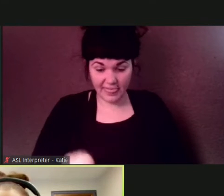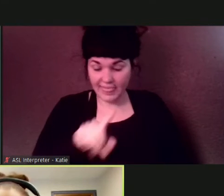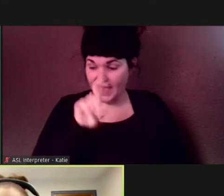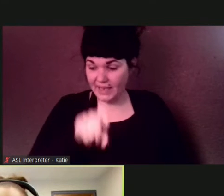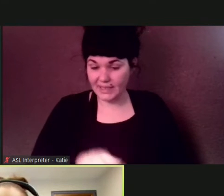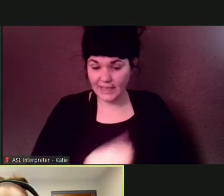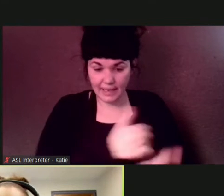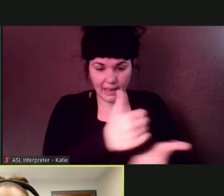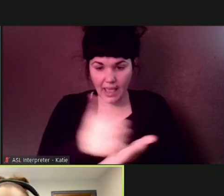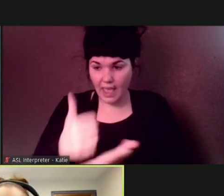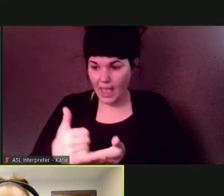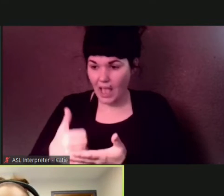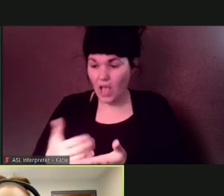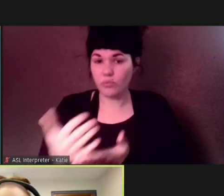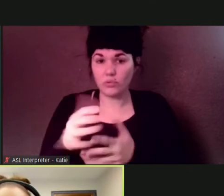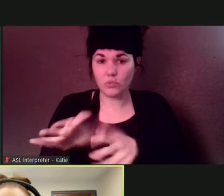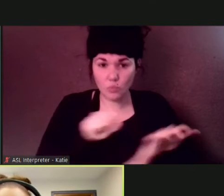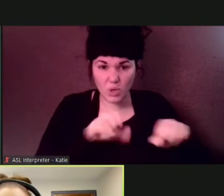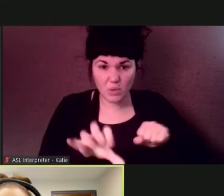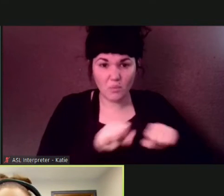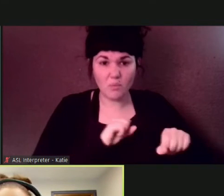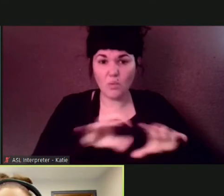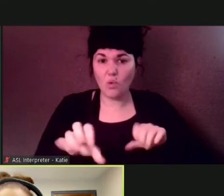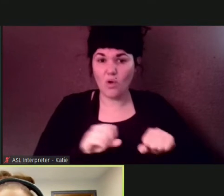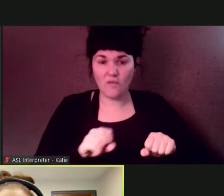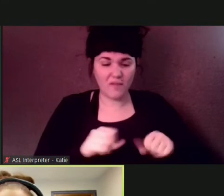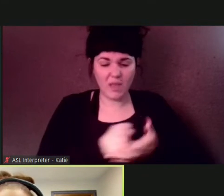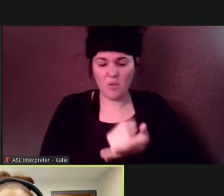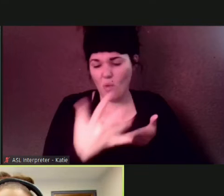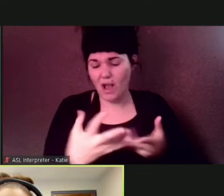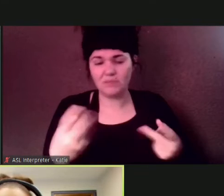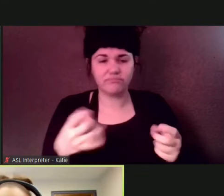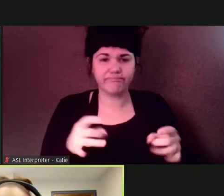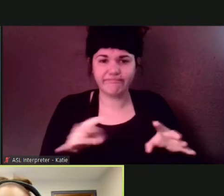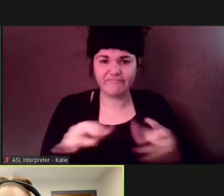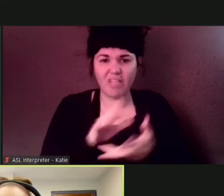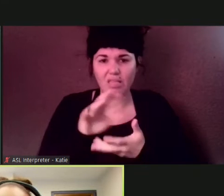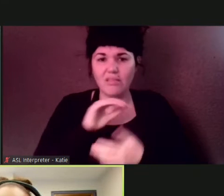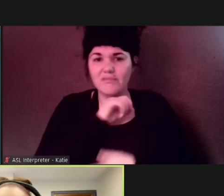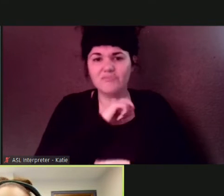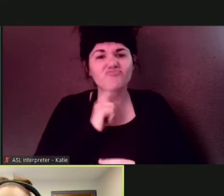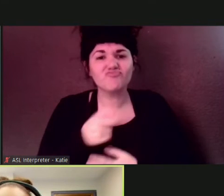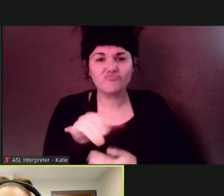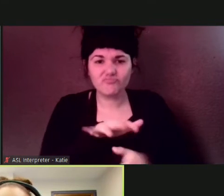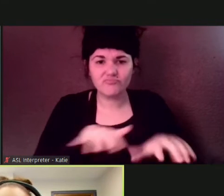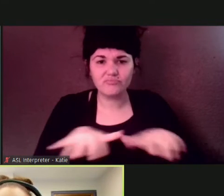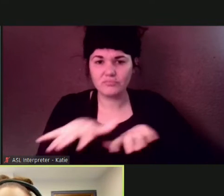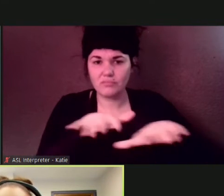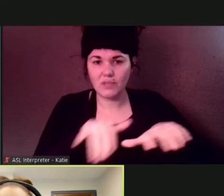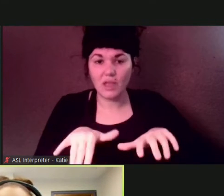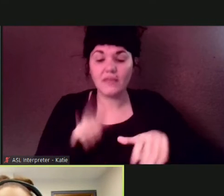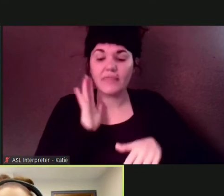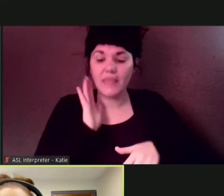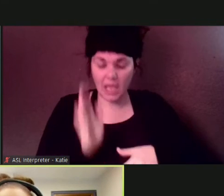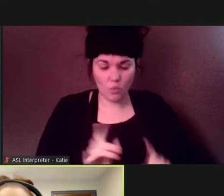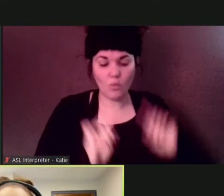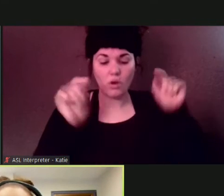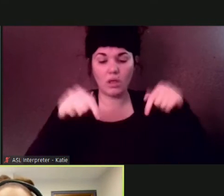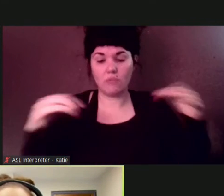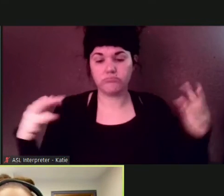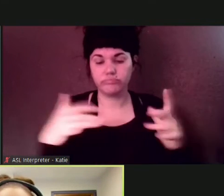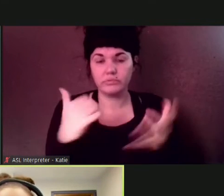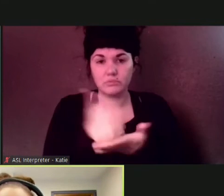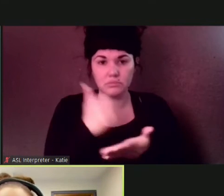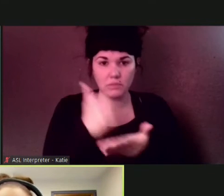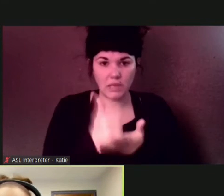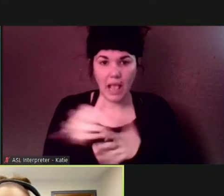homes um we're providing that service on on that side um and that is solely getting debris